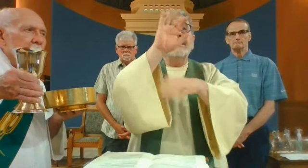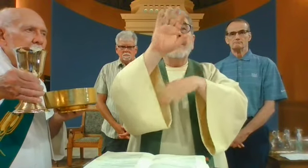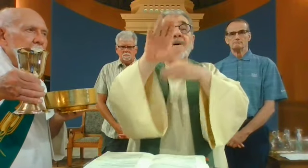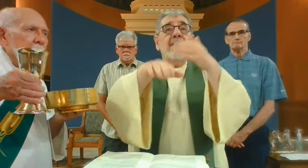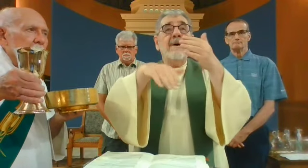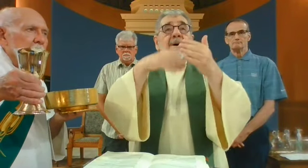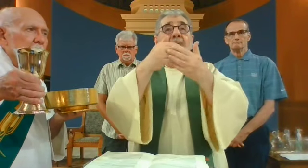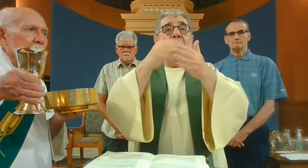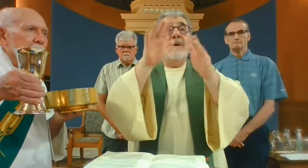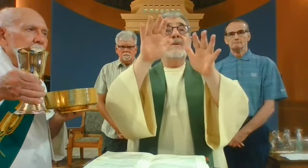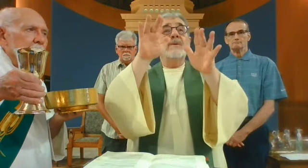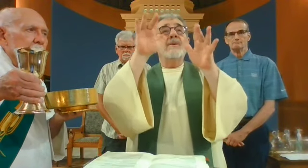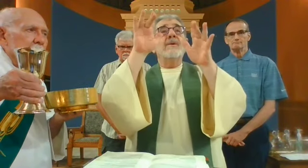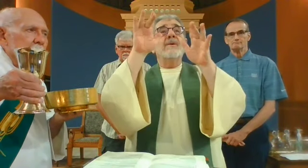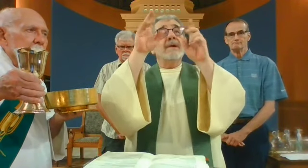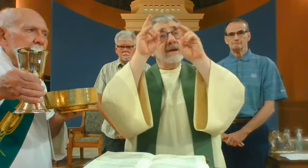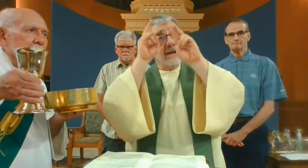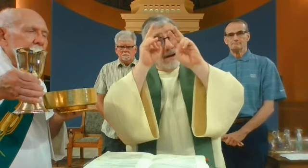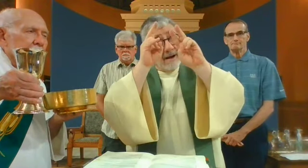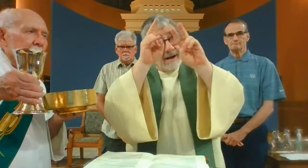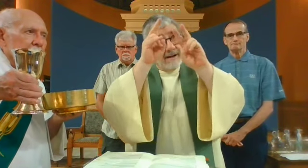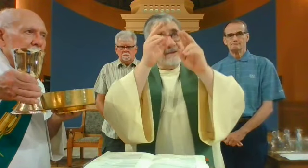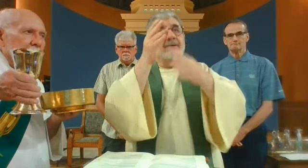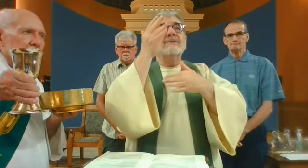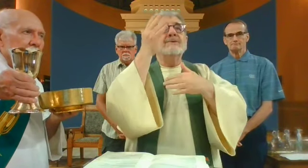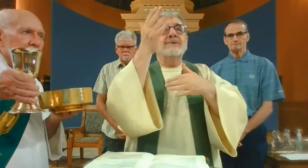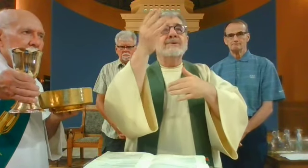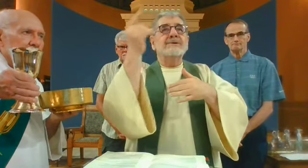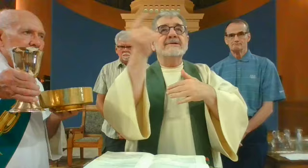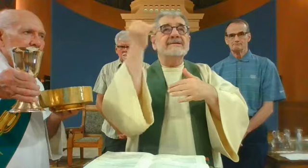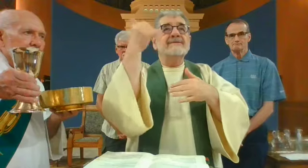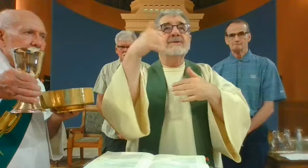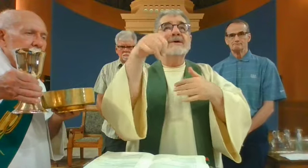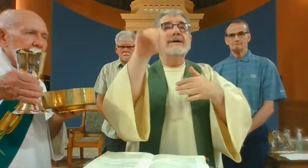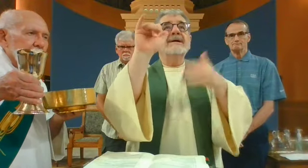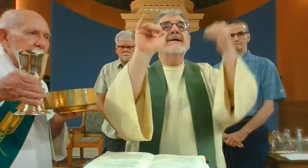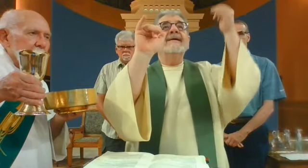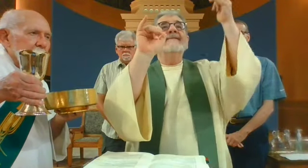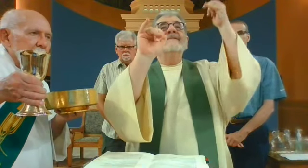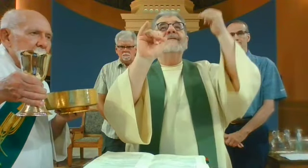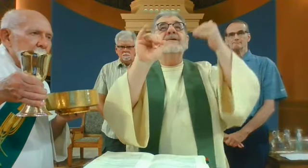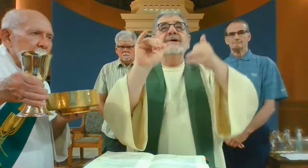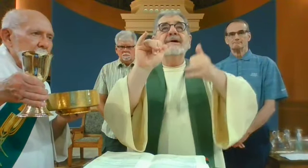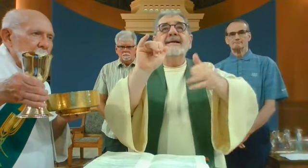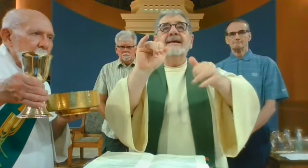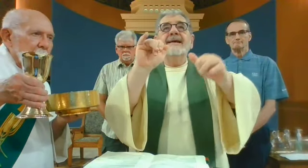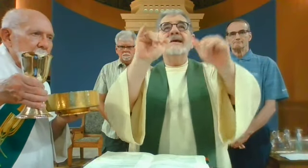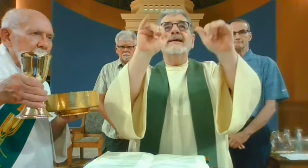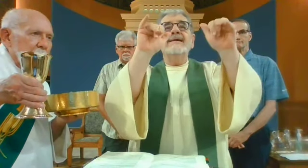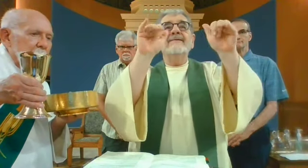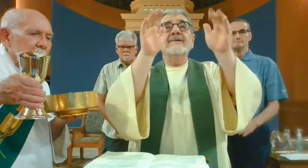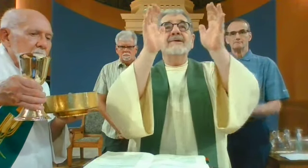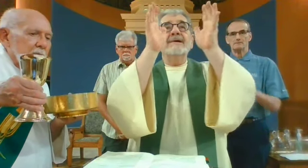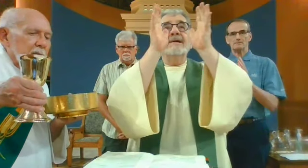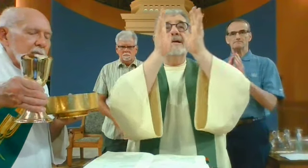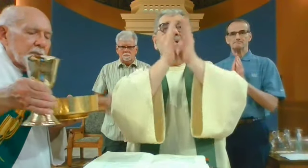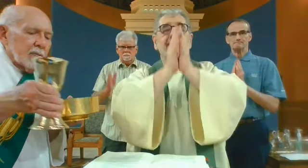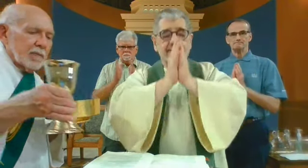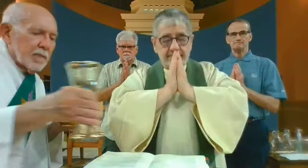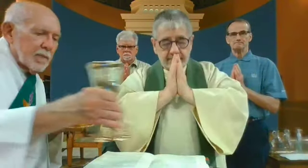Spirit, all glory and honor is yours forever and ever. Amen.